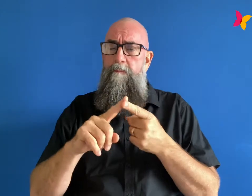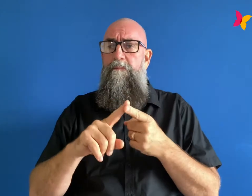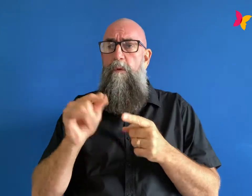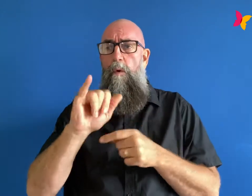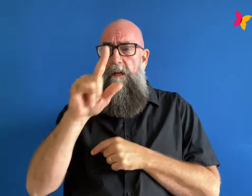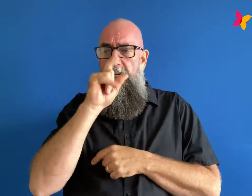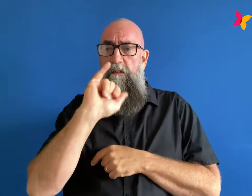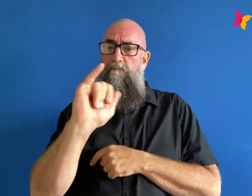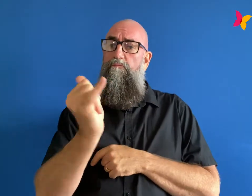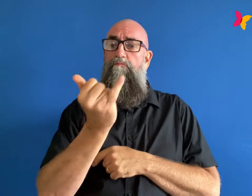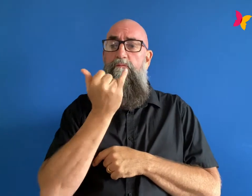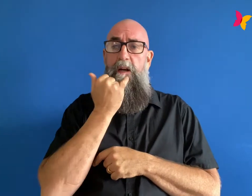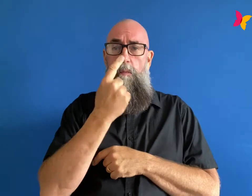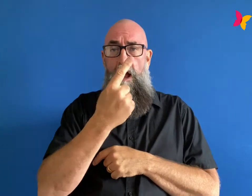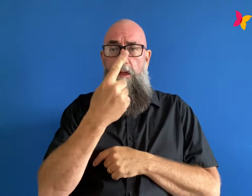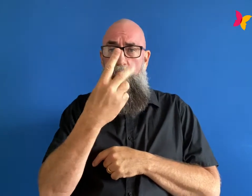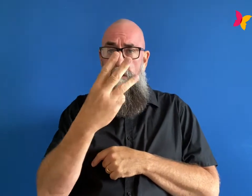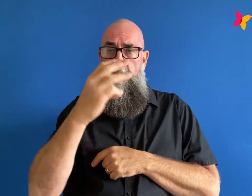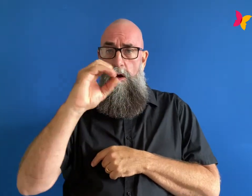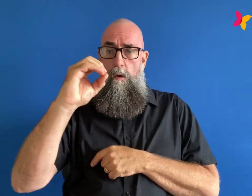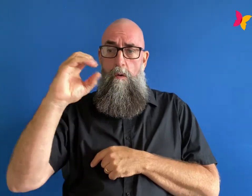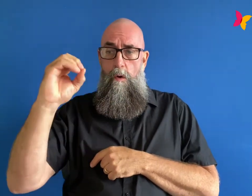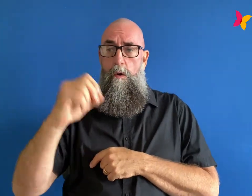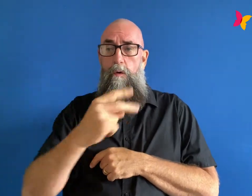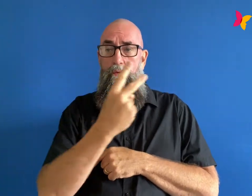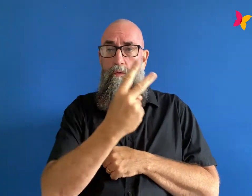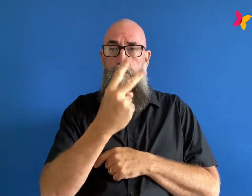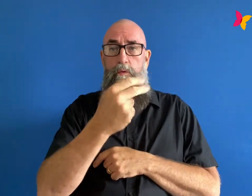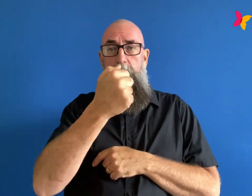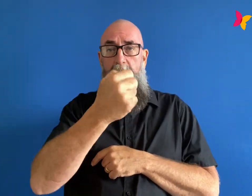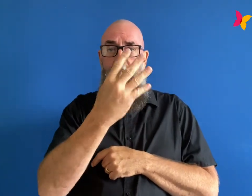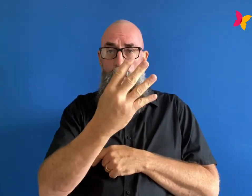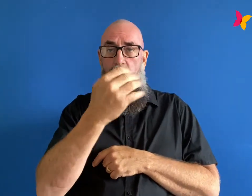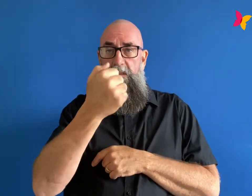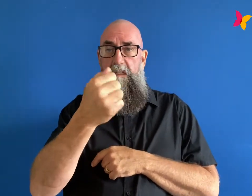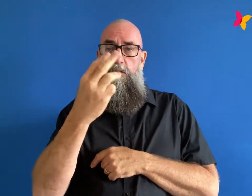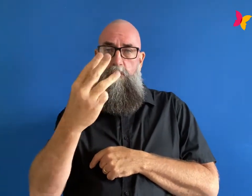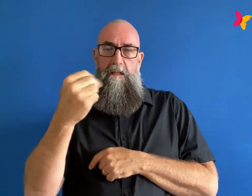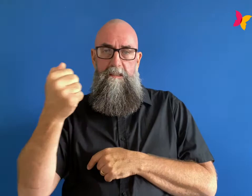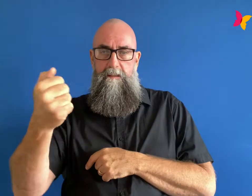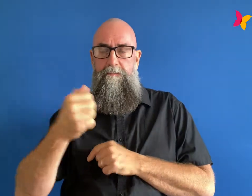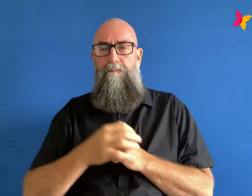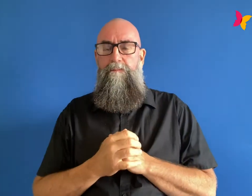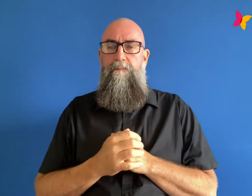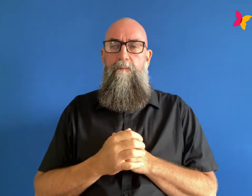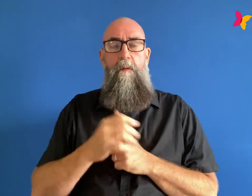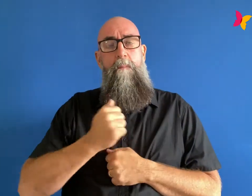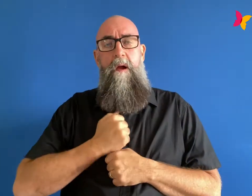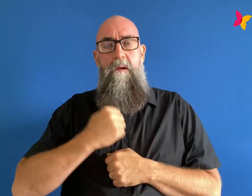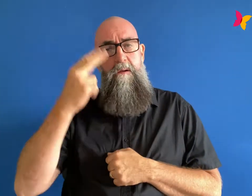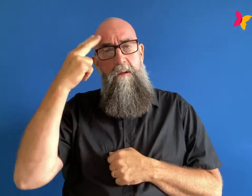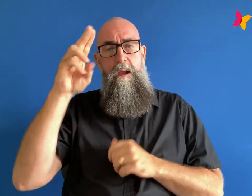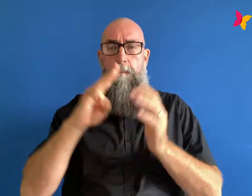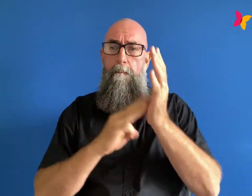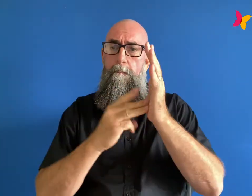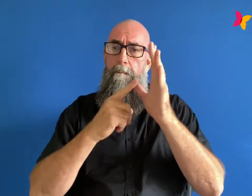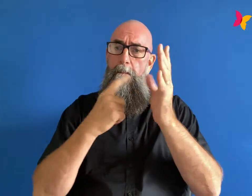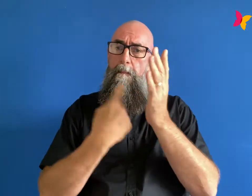is mark funnell and welcome to not alone podcast from beyond blue remarkable stories from everyday australians talking about